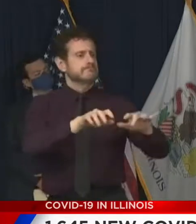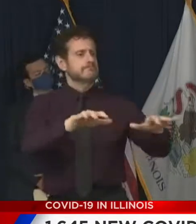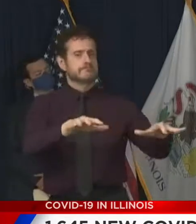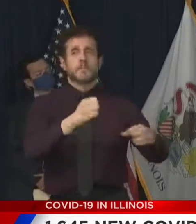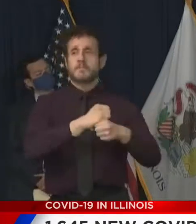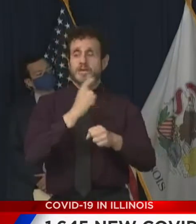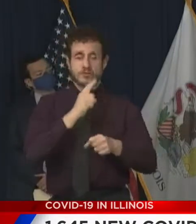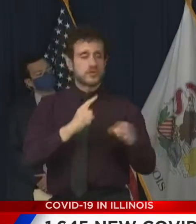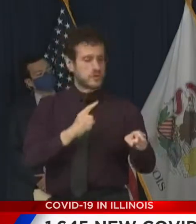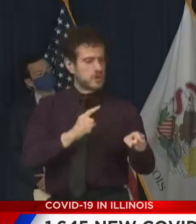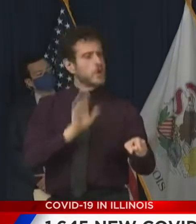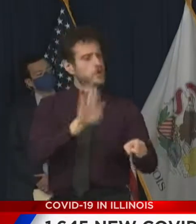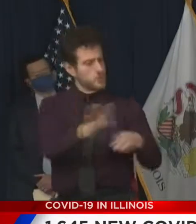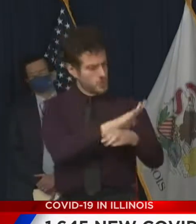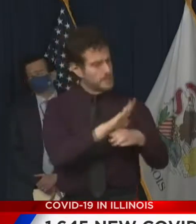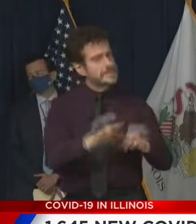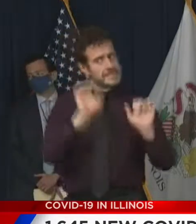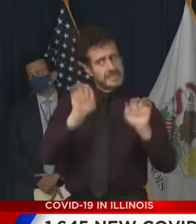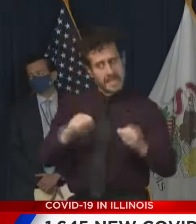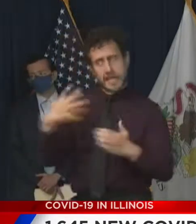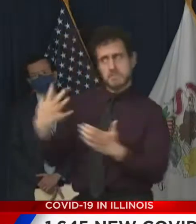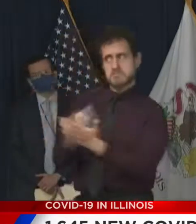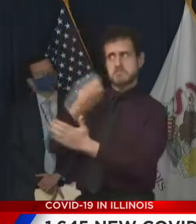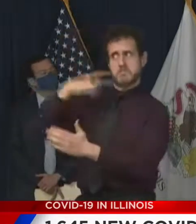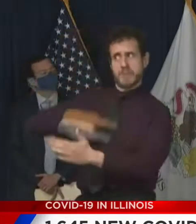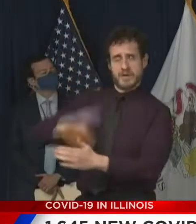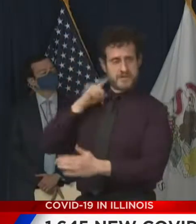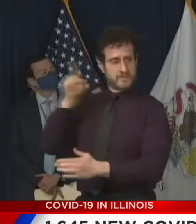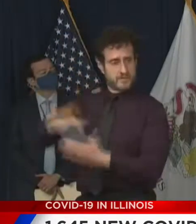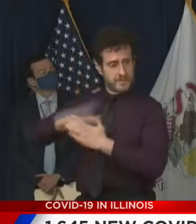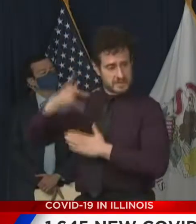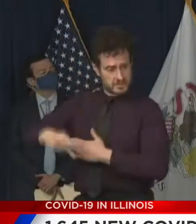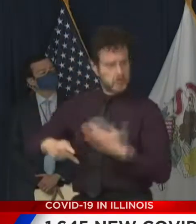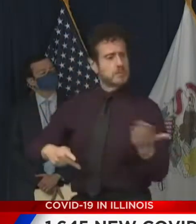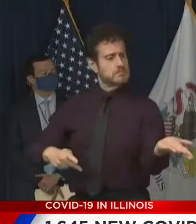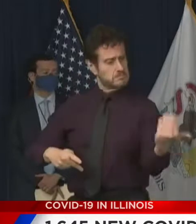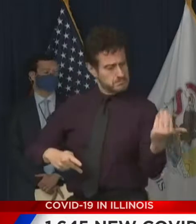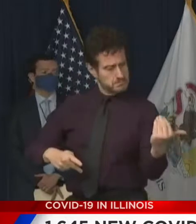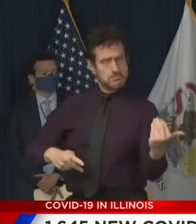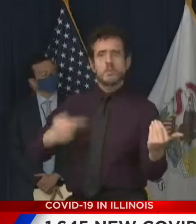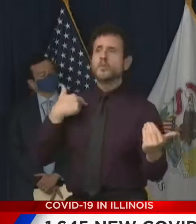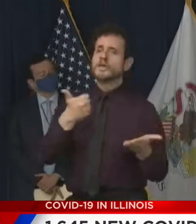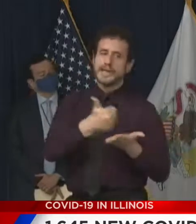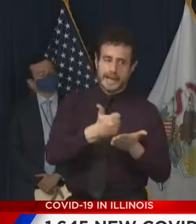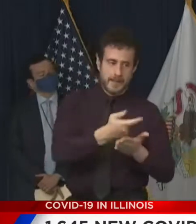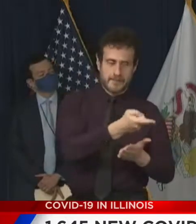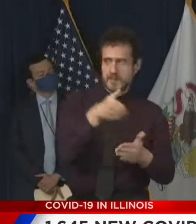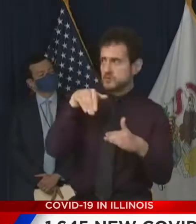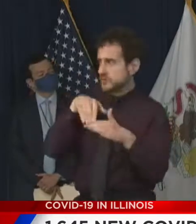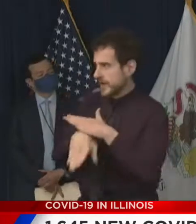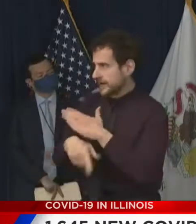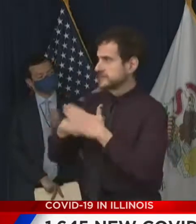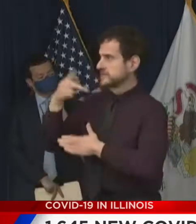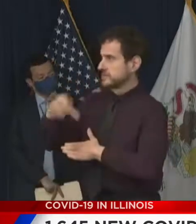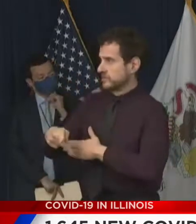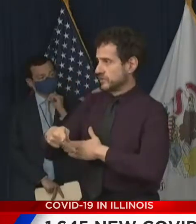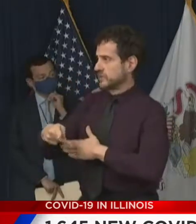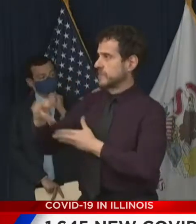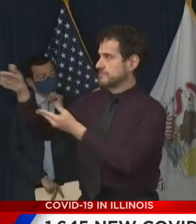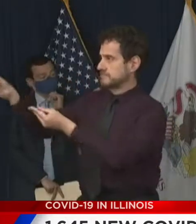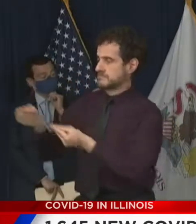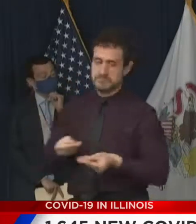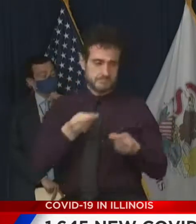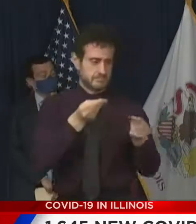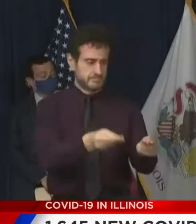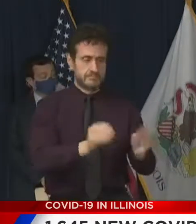be eligible for this program can, in fact, gain access. Through our center for